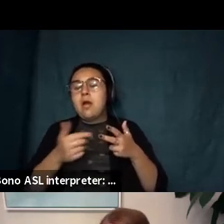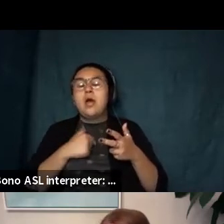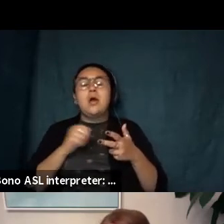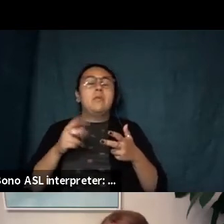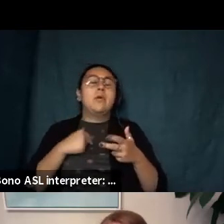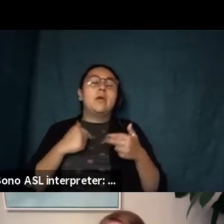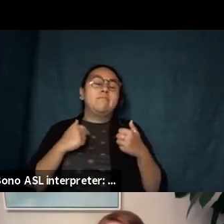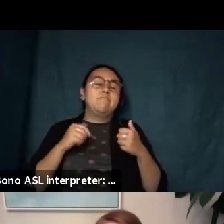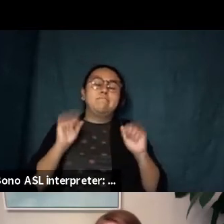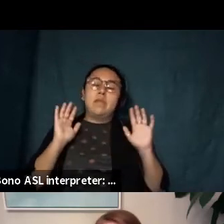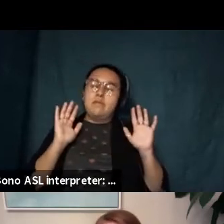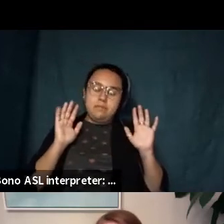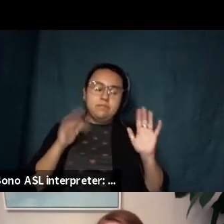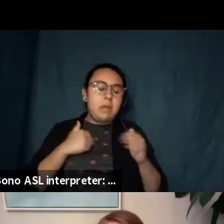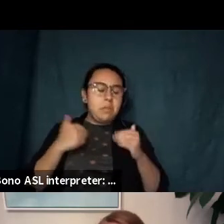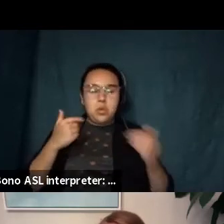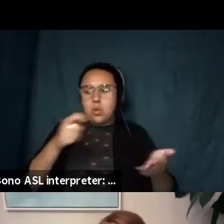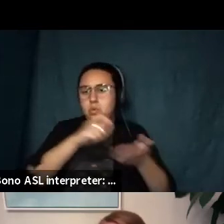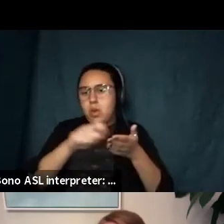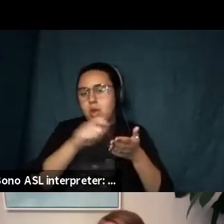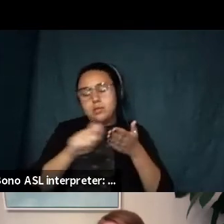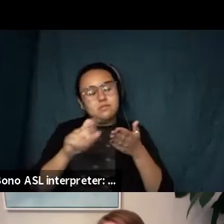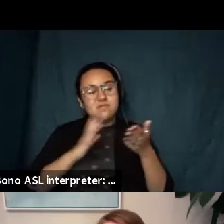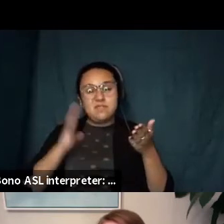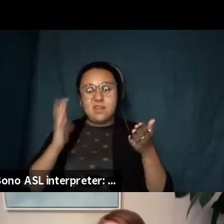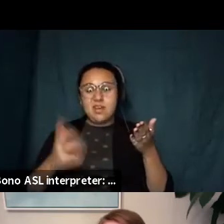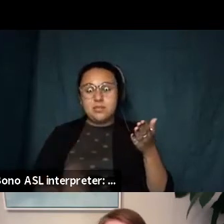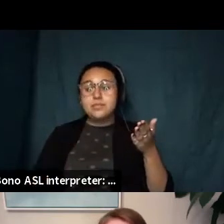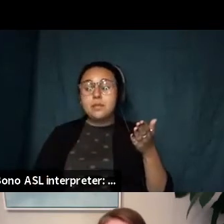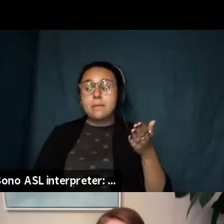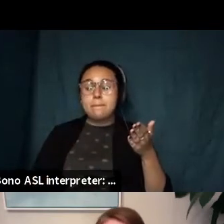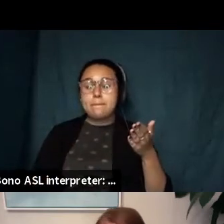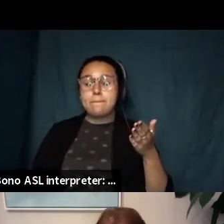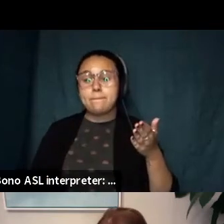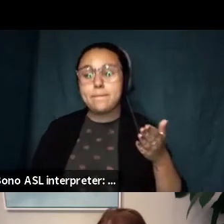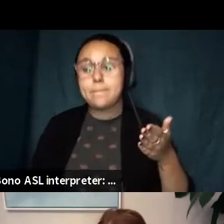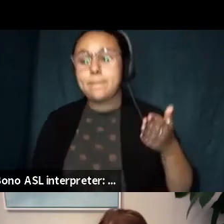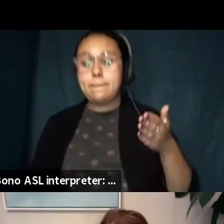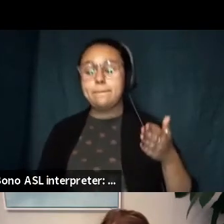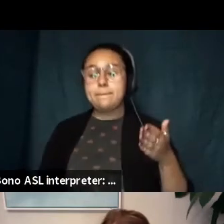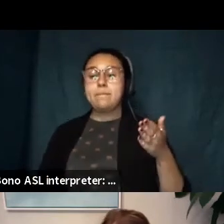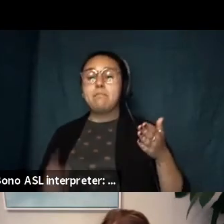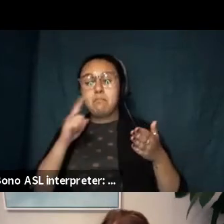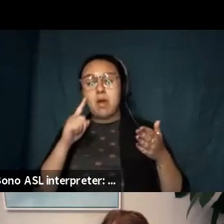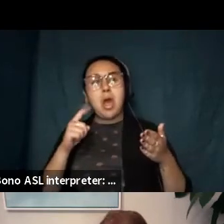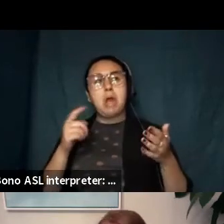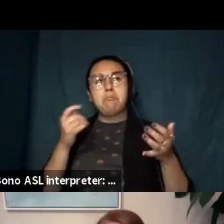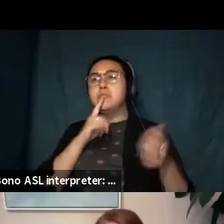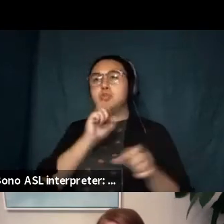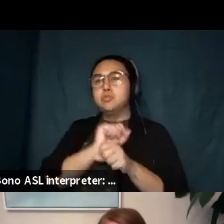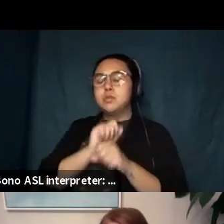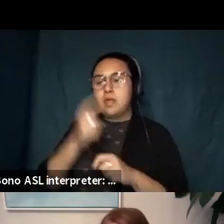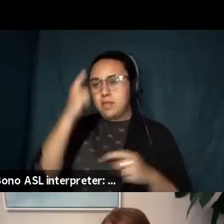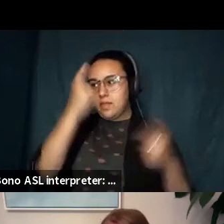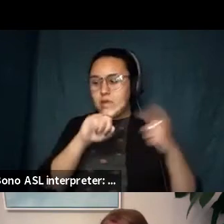write the poems um but i think um i actually was thinking about this today how strange